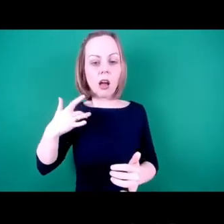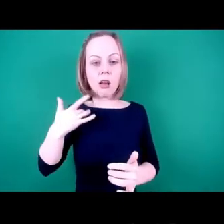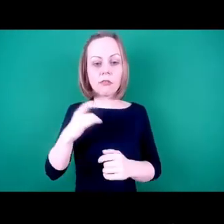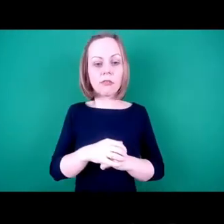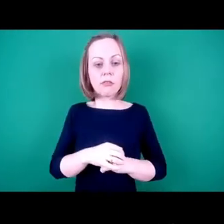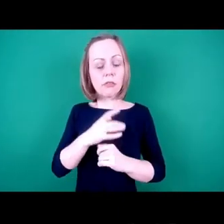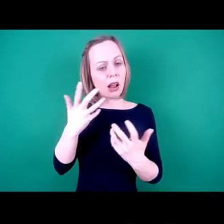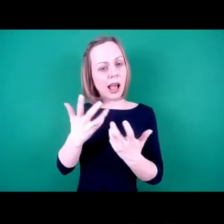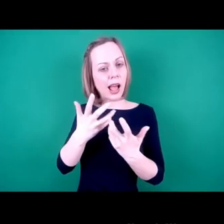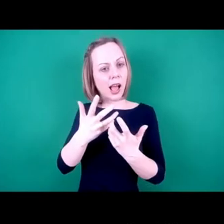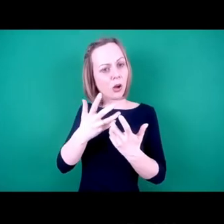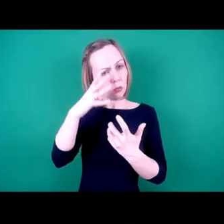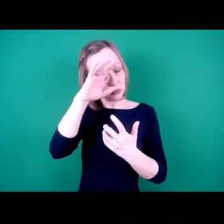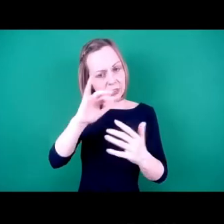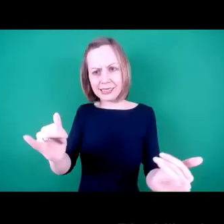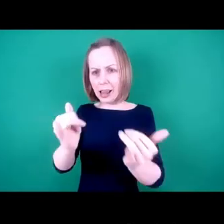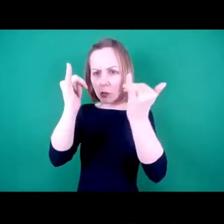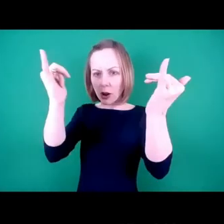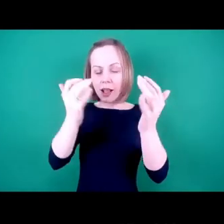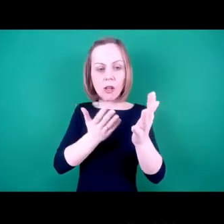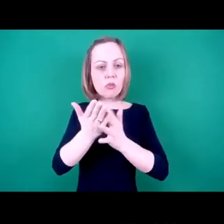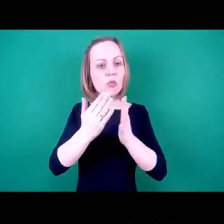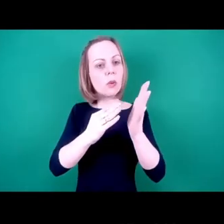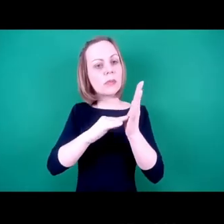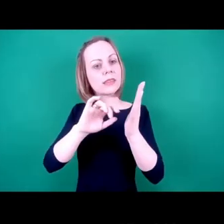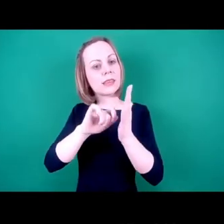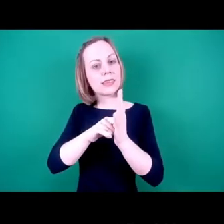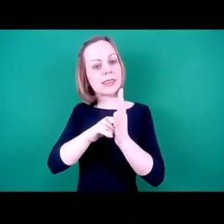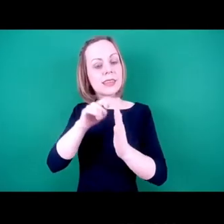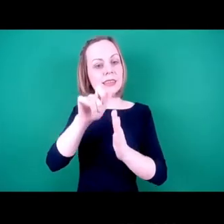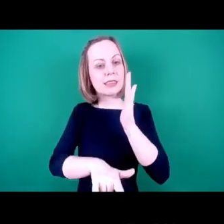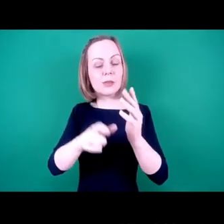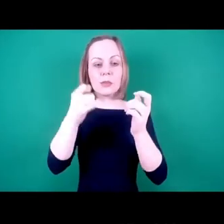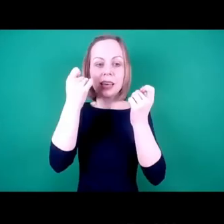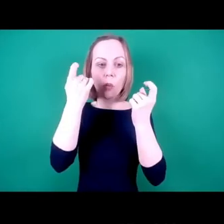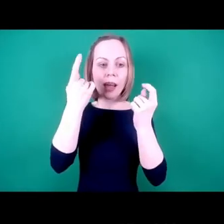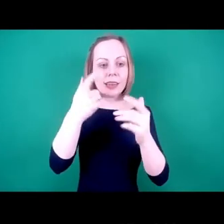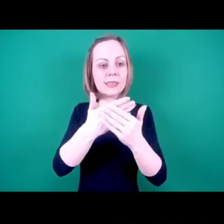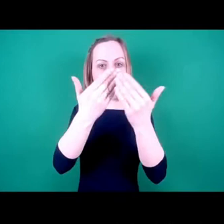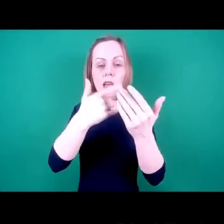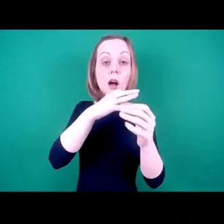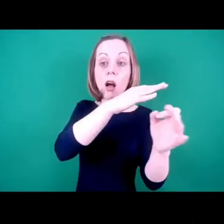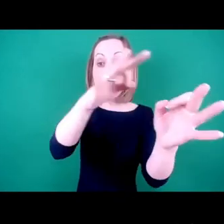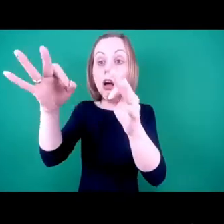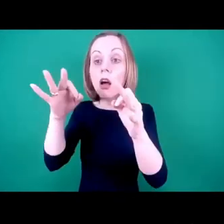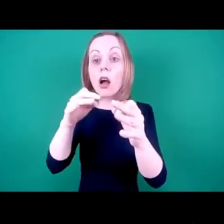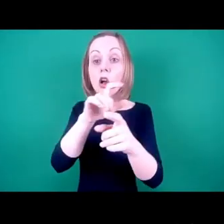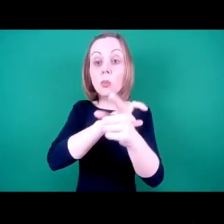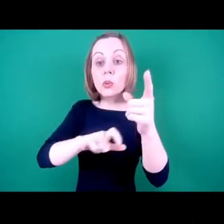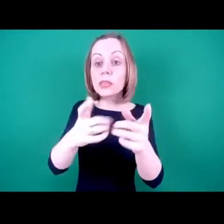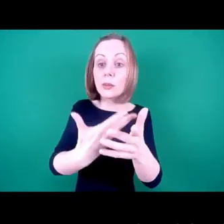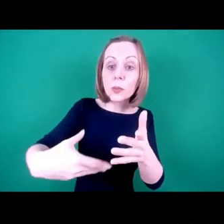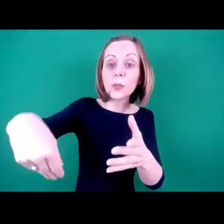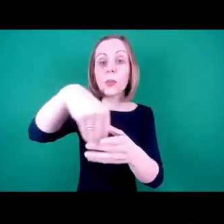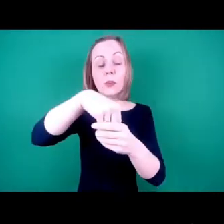events such as Milton Keynes Disability Awareness Day, where we ask the community to join us in celebrating the incredible